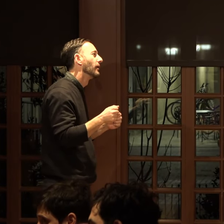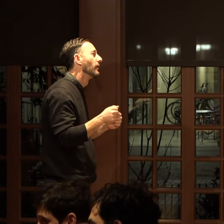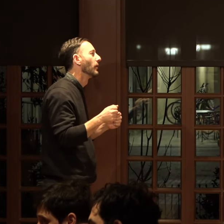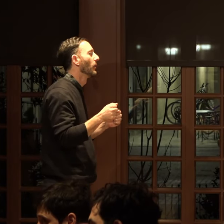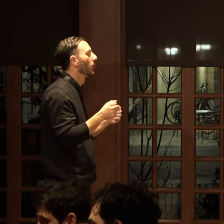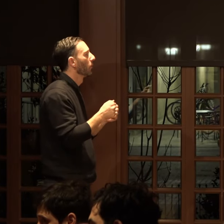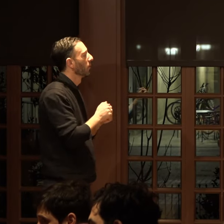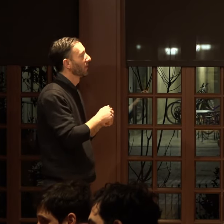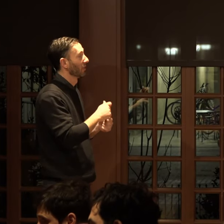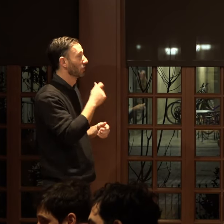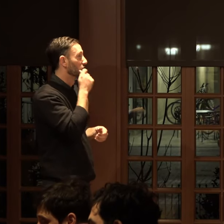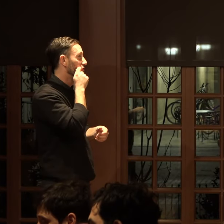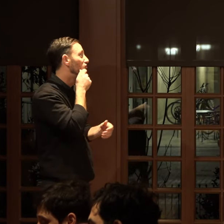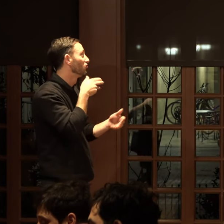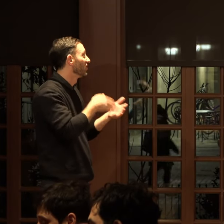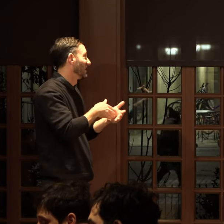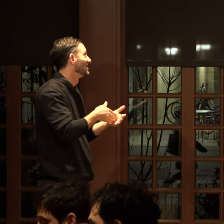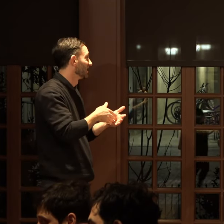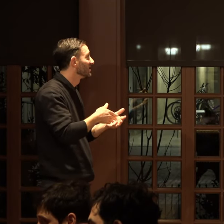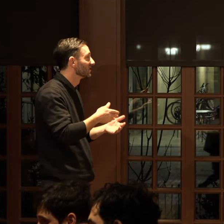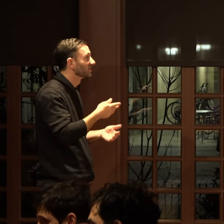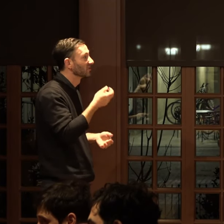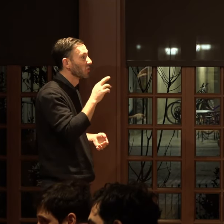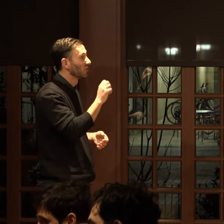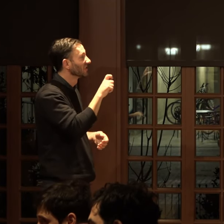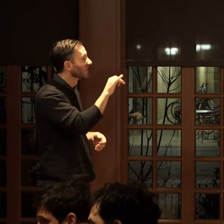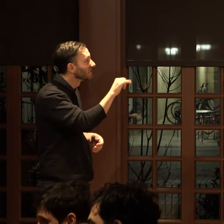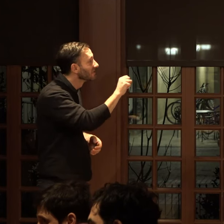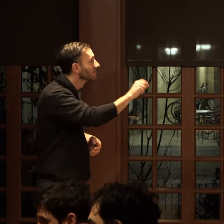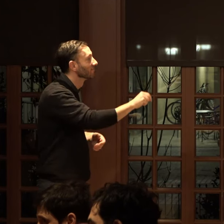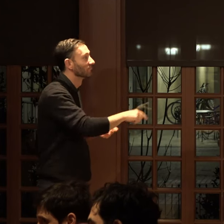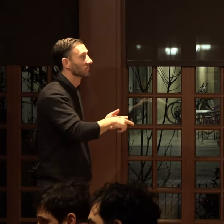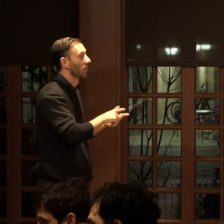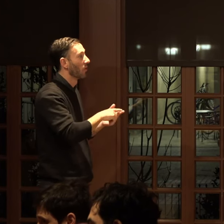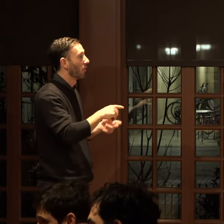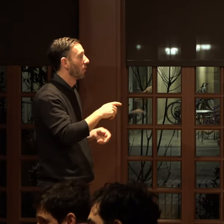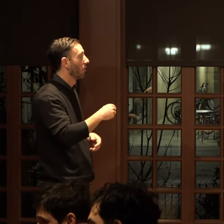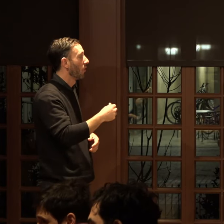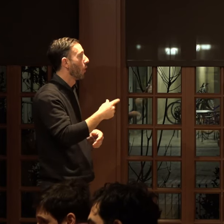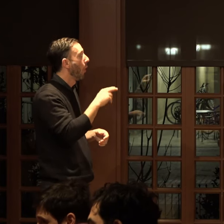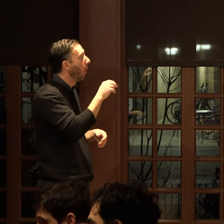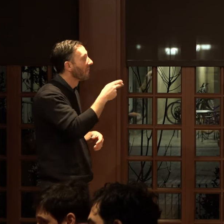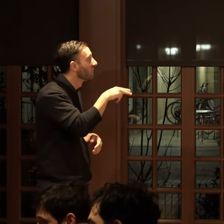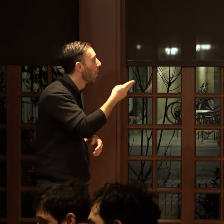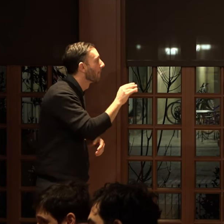with racist or sexist or homophobic